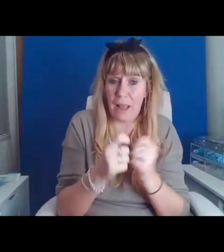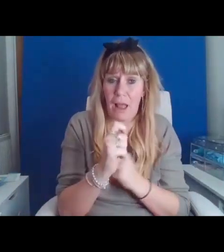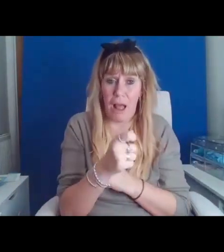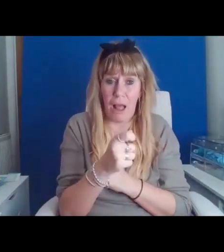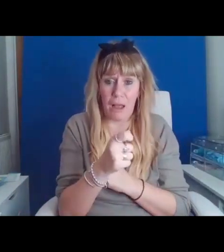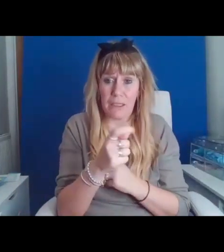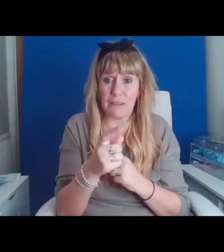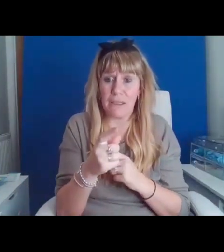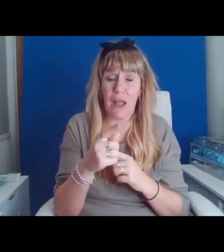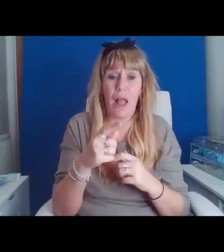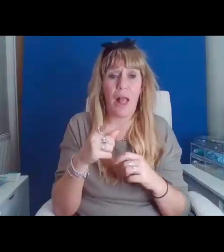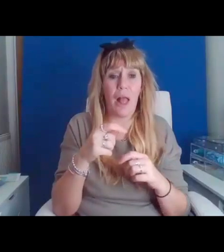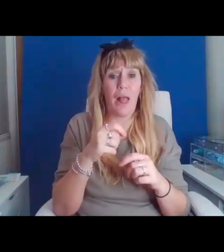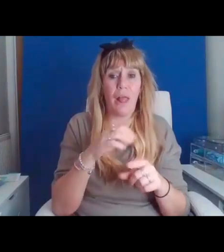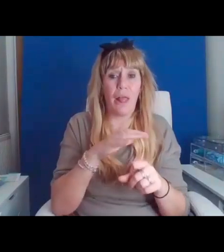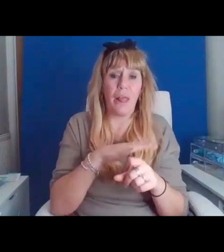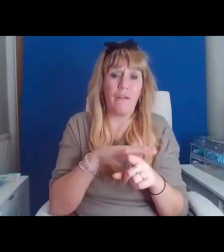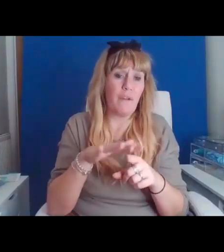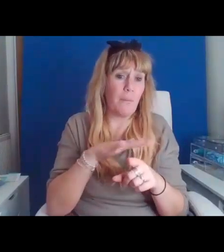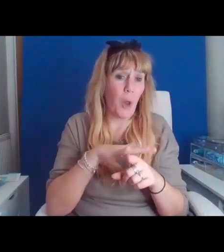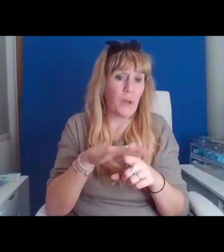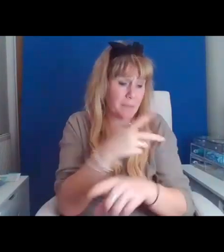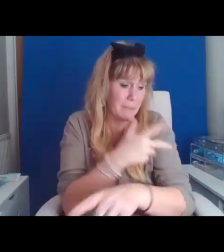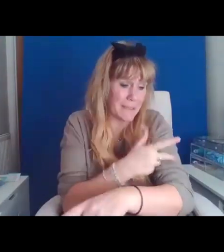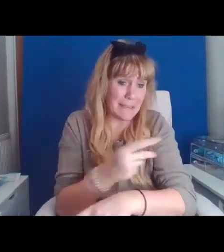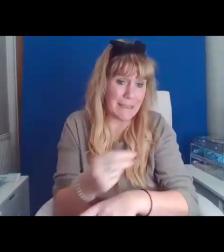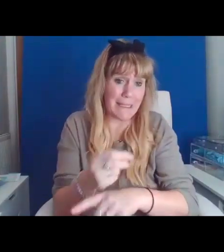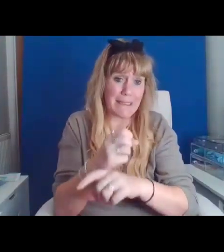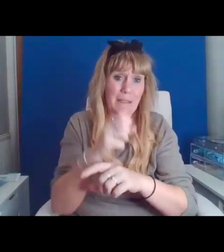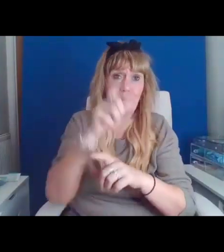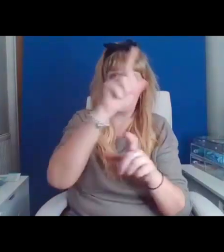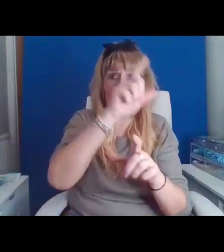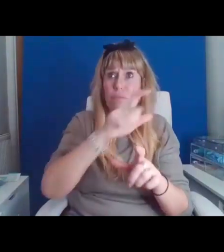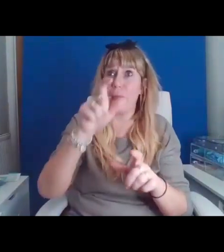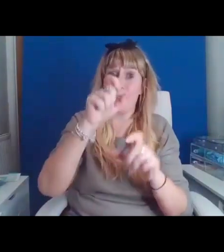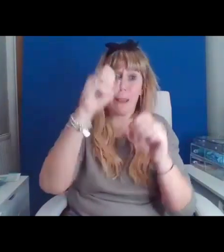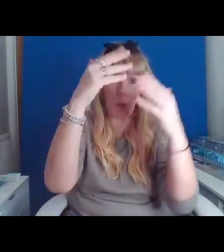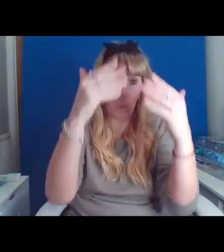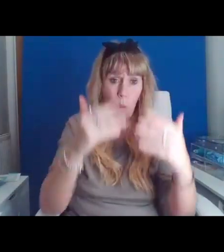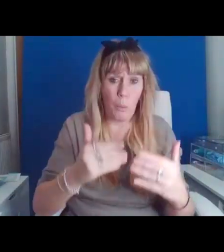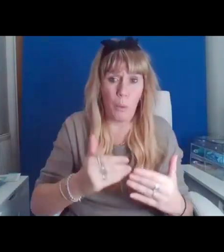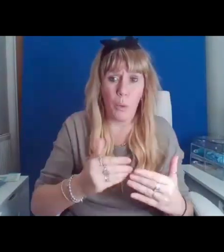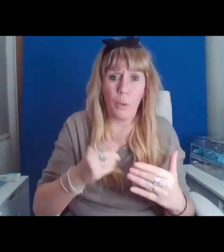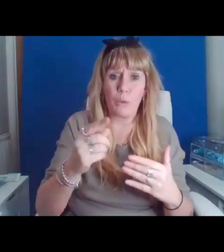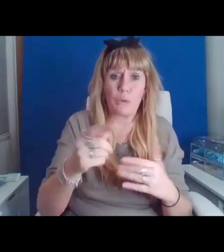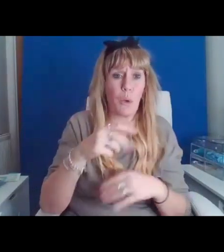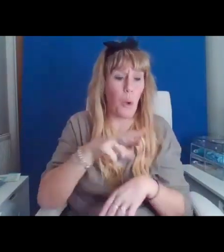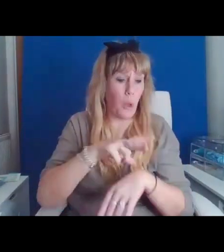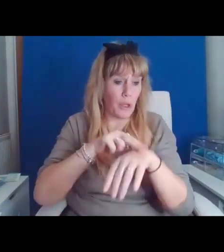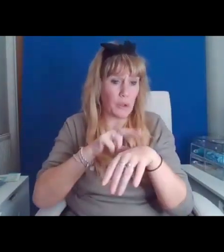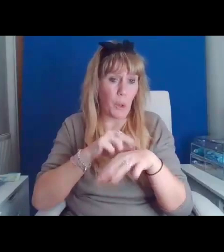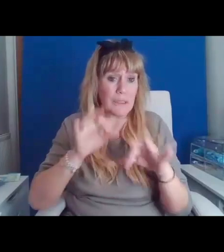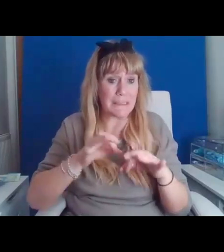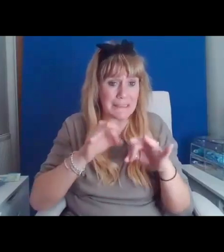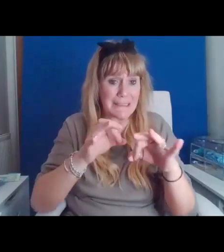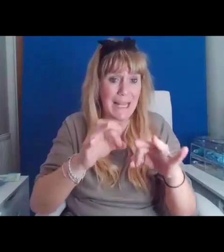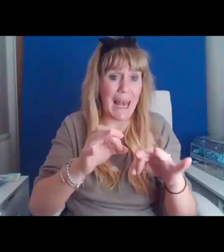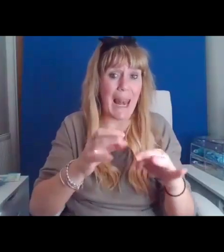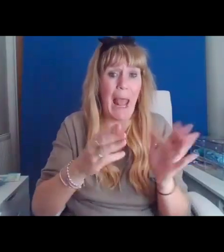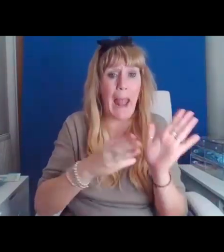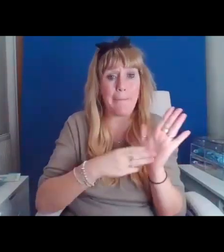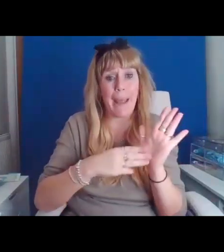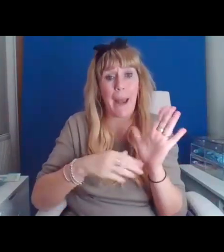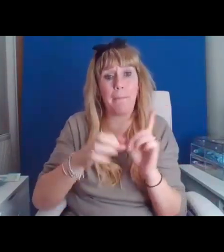spray paint her walls. The doctor monthly expelled it to delay menopause. The hospital ruby